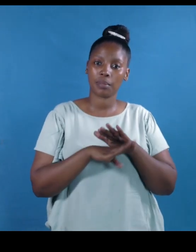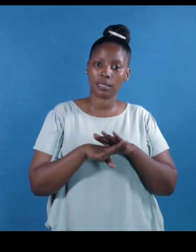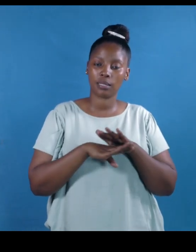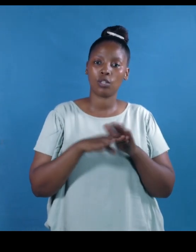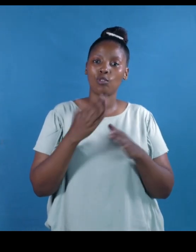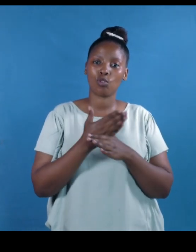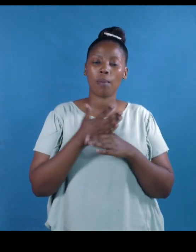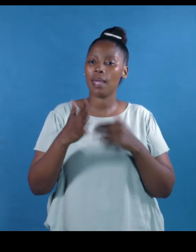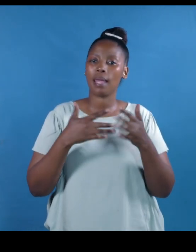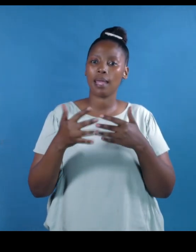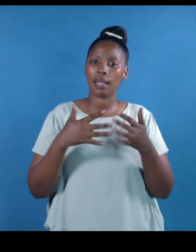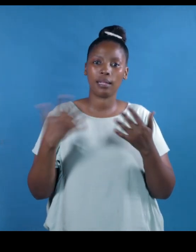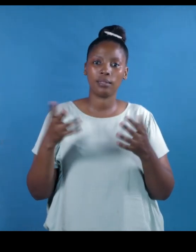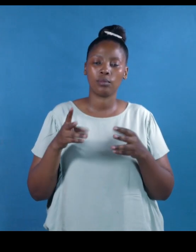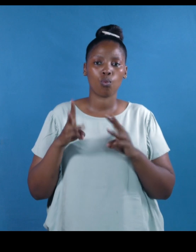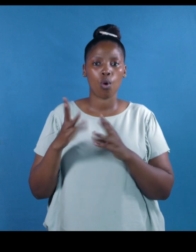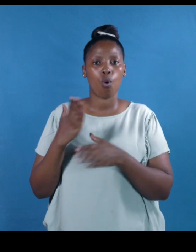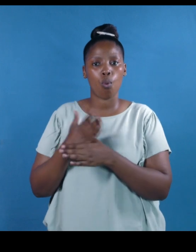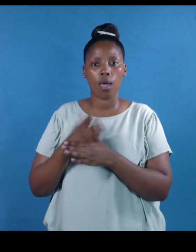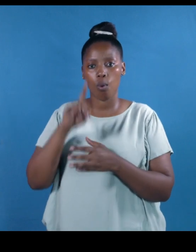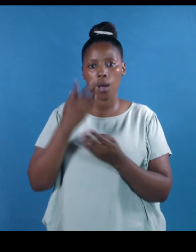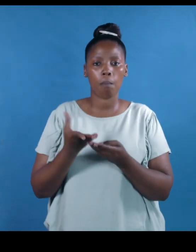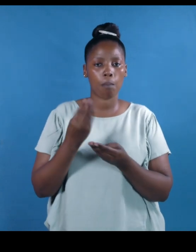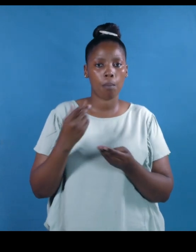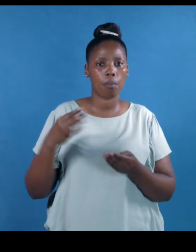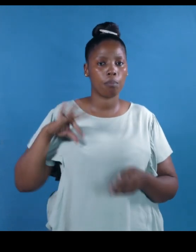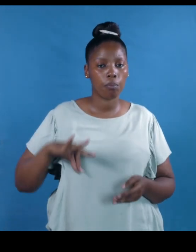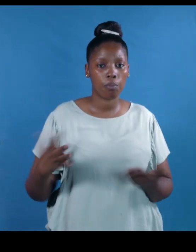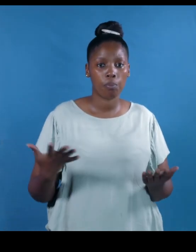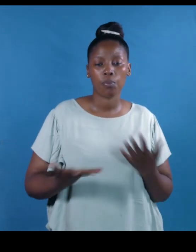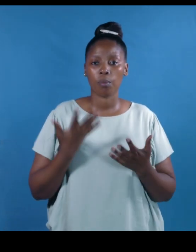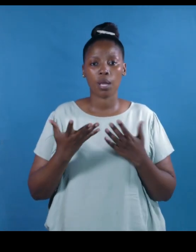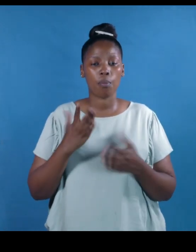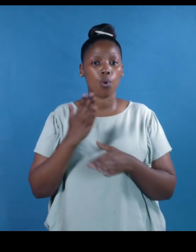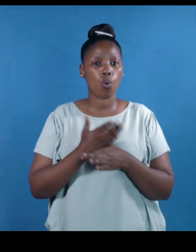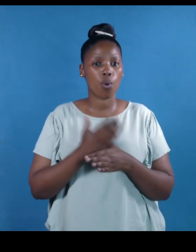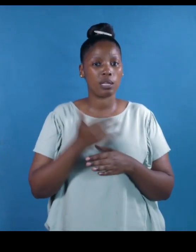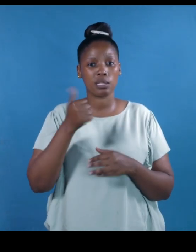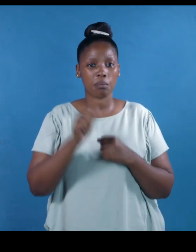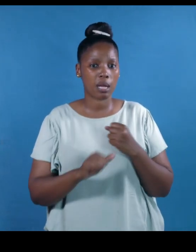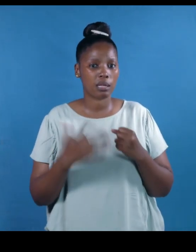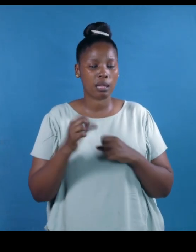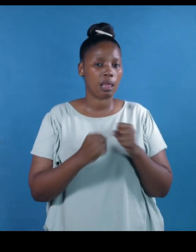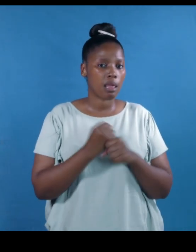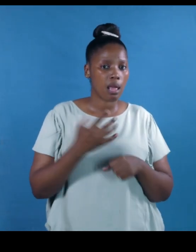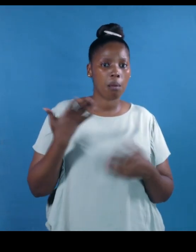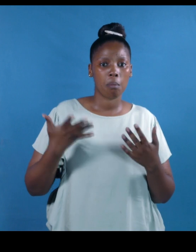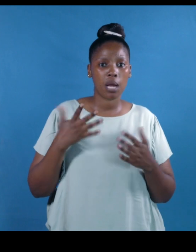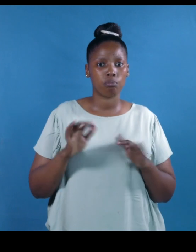work we do to earn money. We might work for six months to a year as a cashier at a retail store like Pick and Pay,